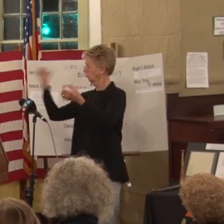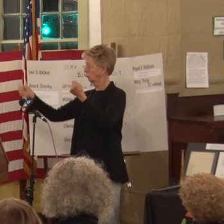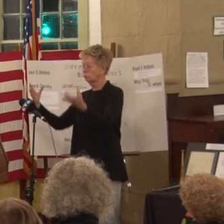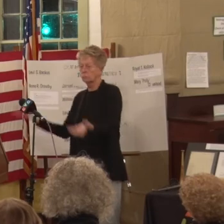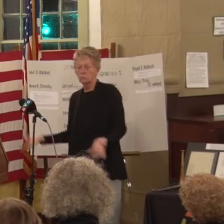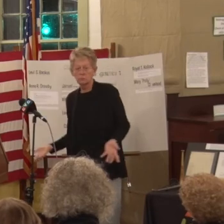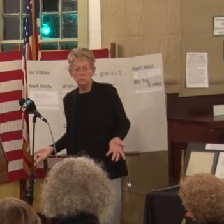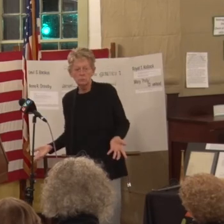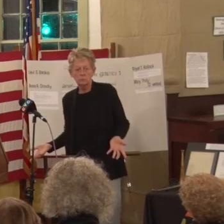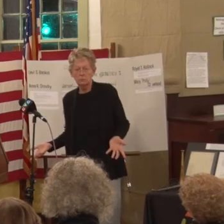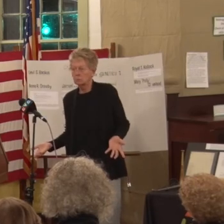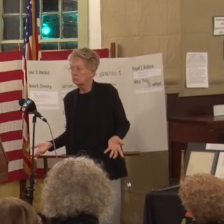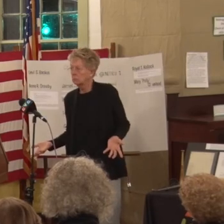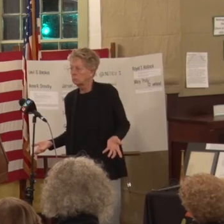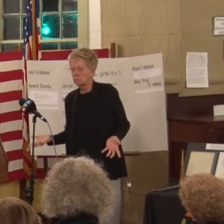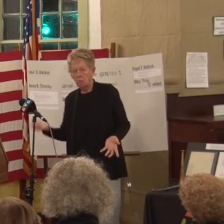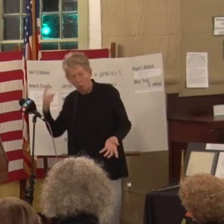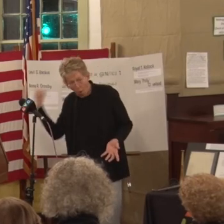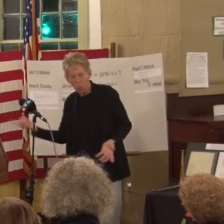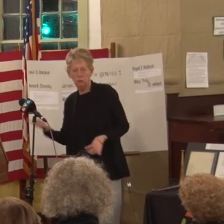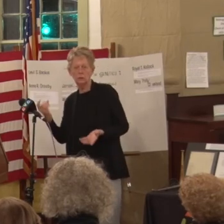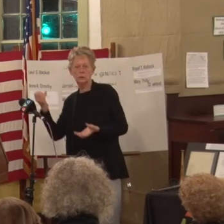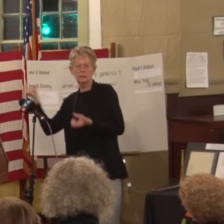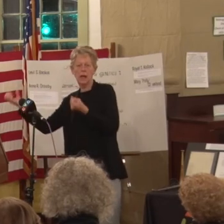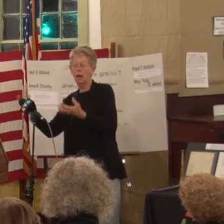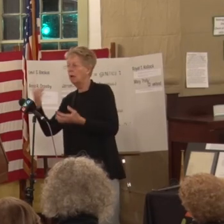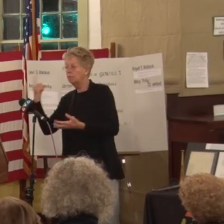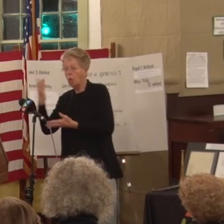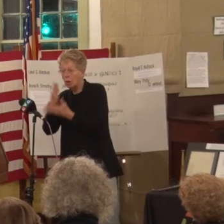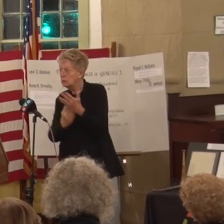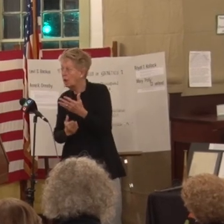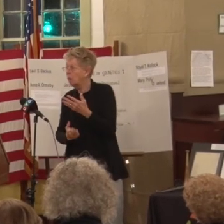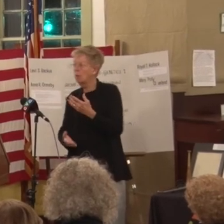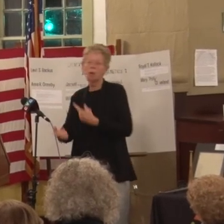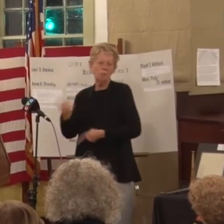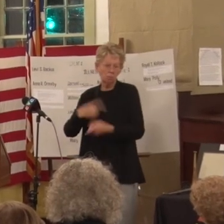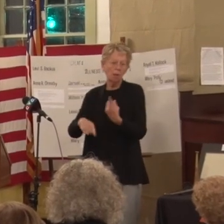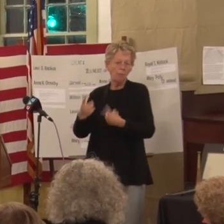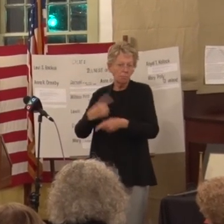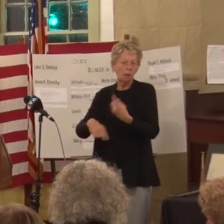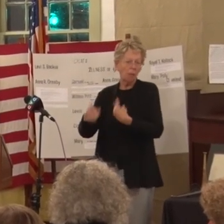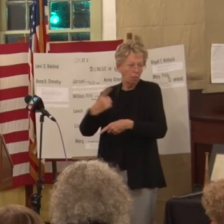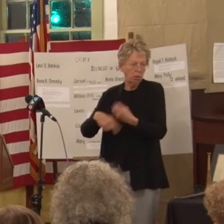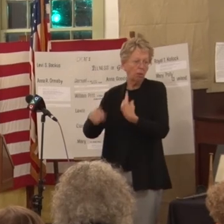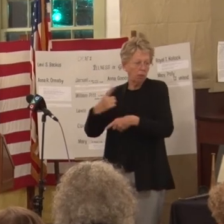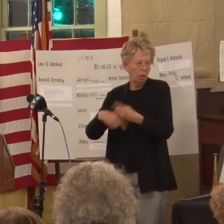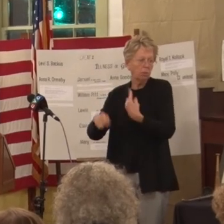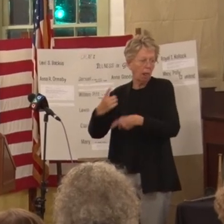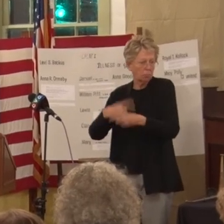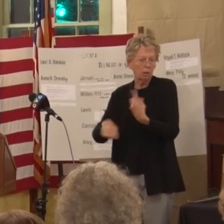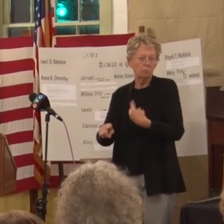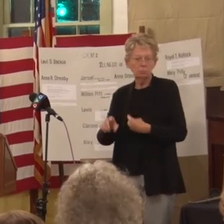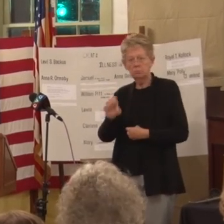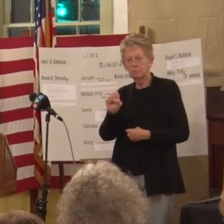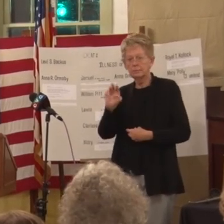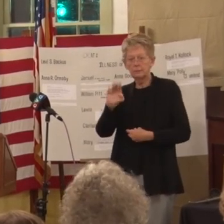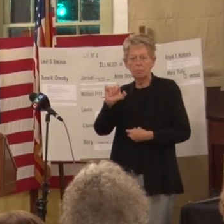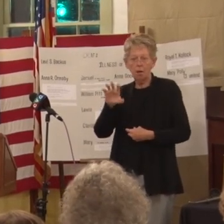I would sign only for some kids I would use what they call simultaneous communication I would sign